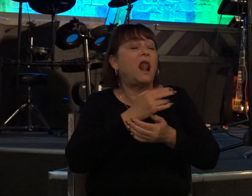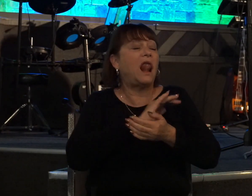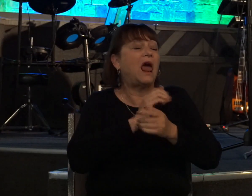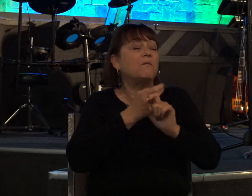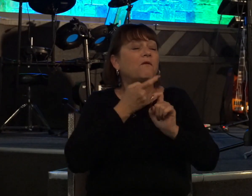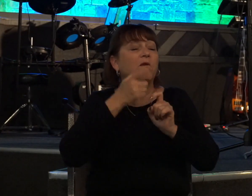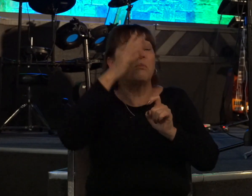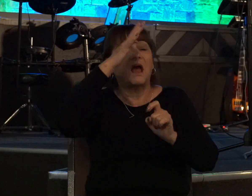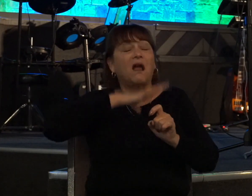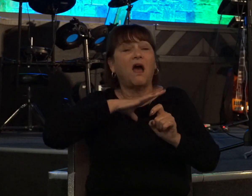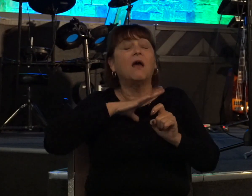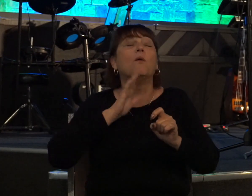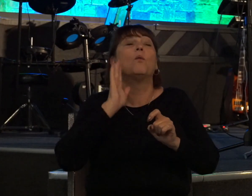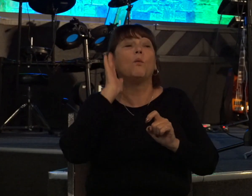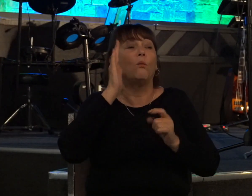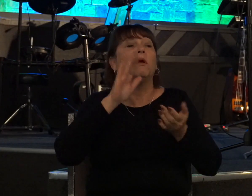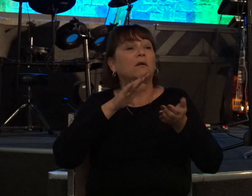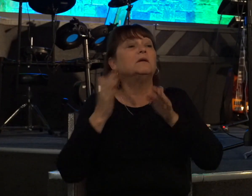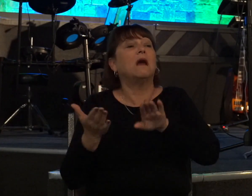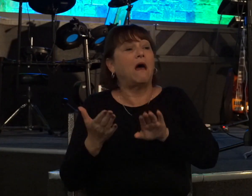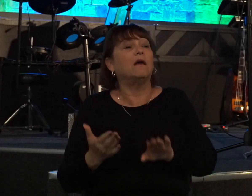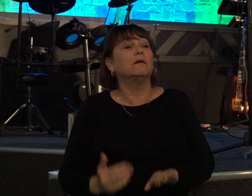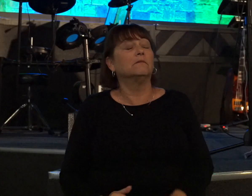shall surely die off with his head